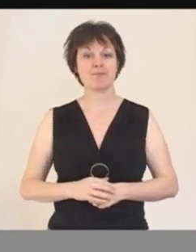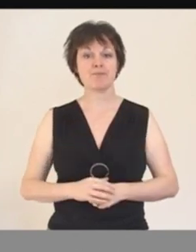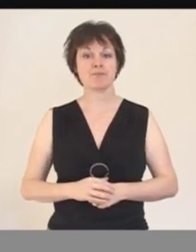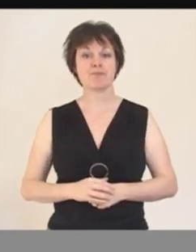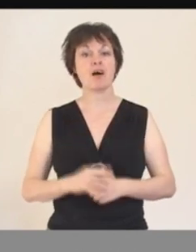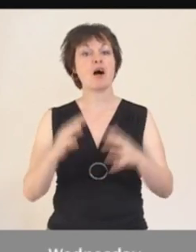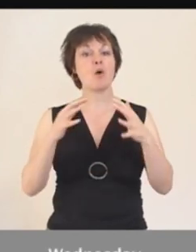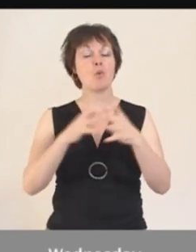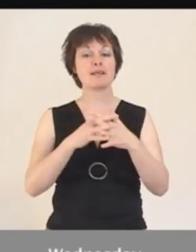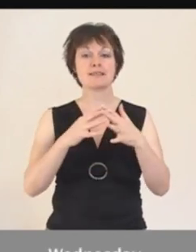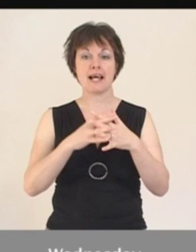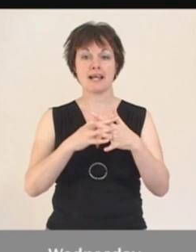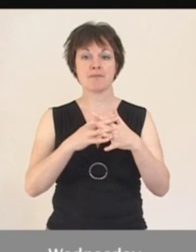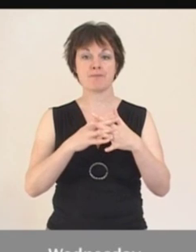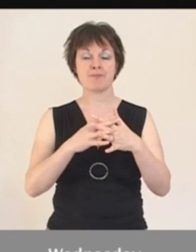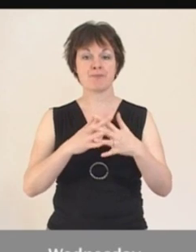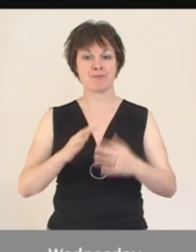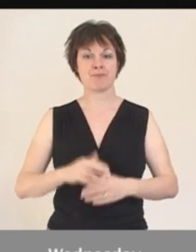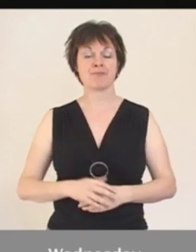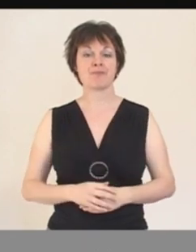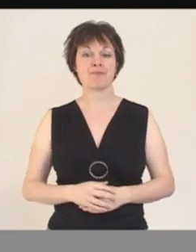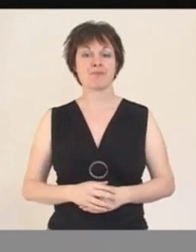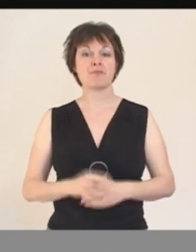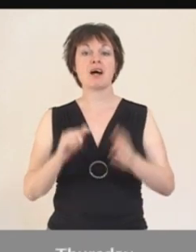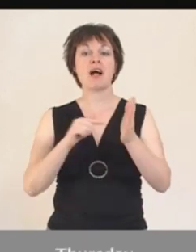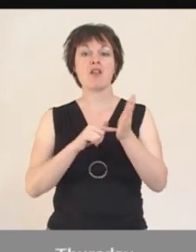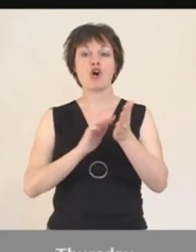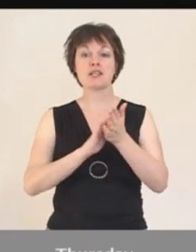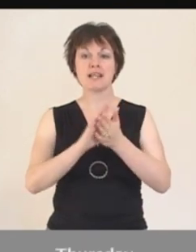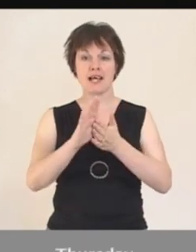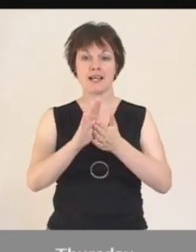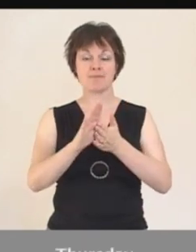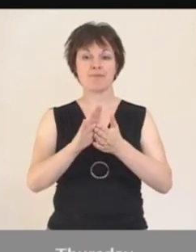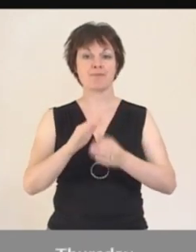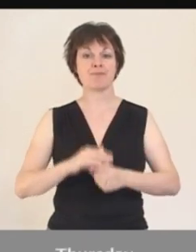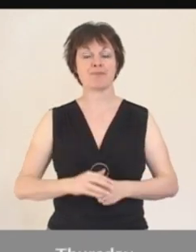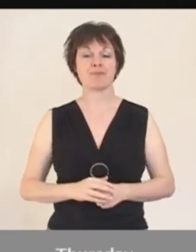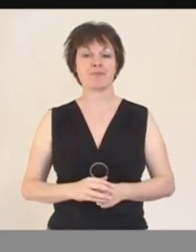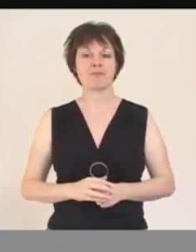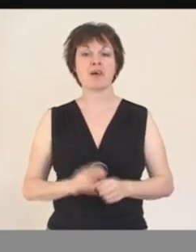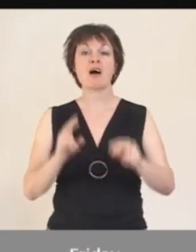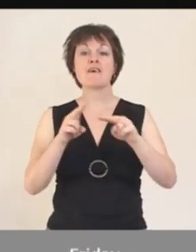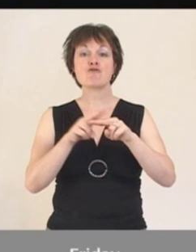Wednesday Thursday Friday